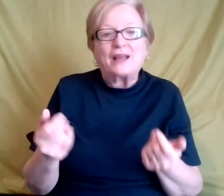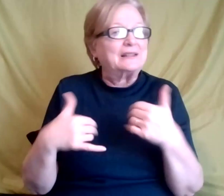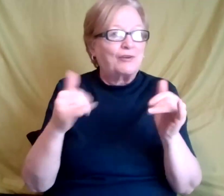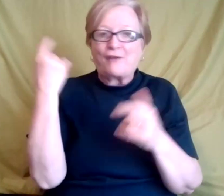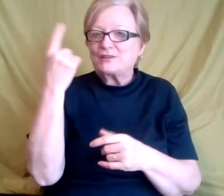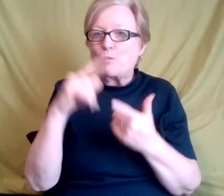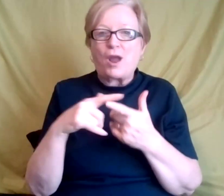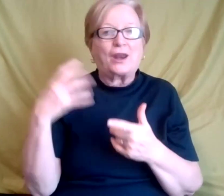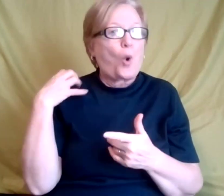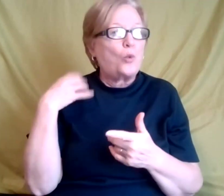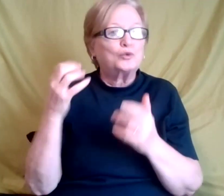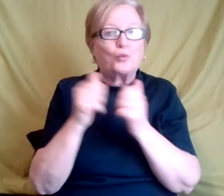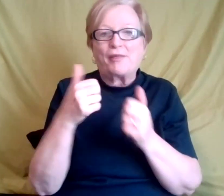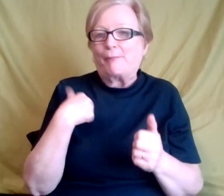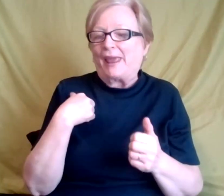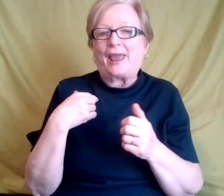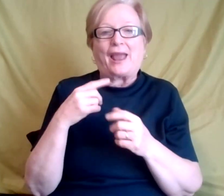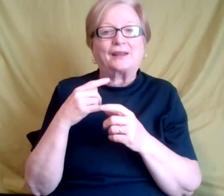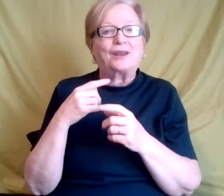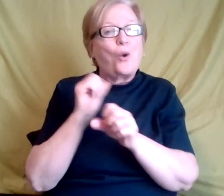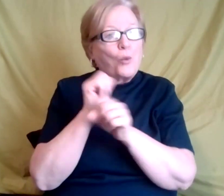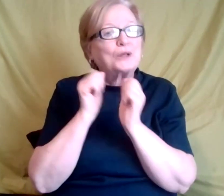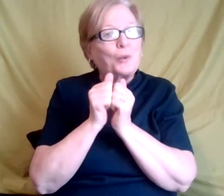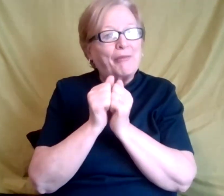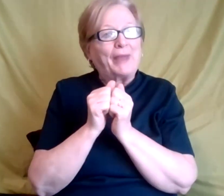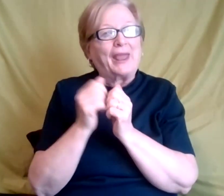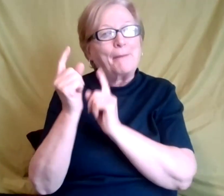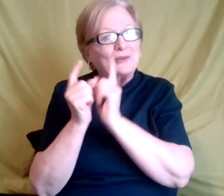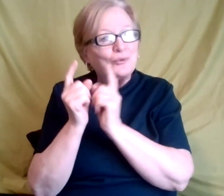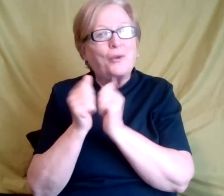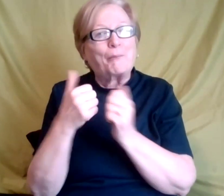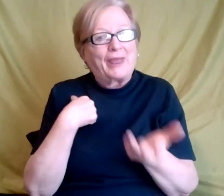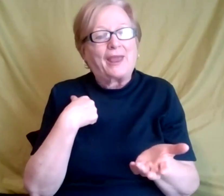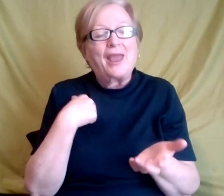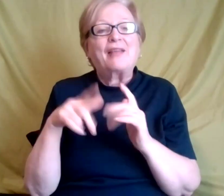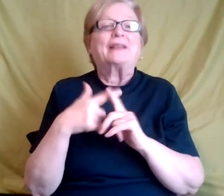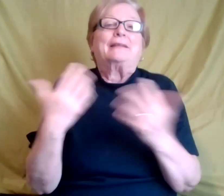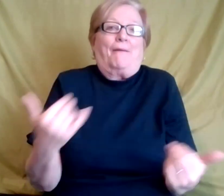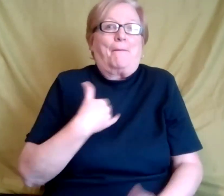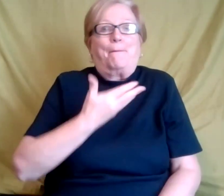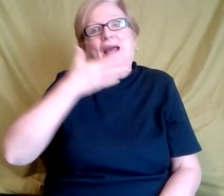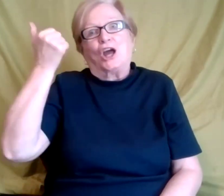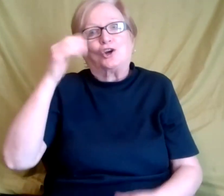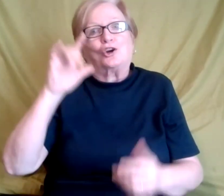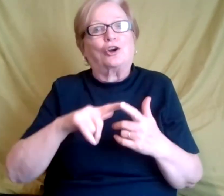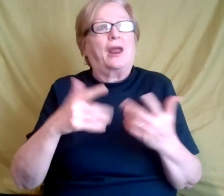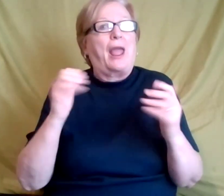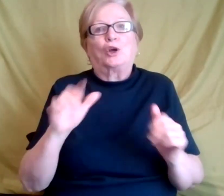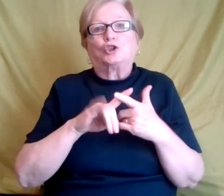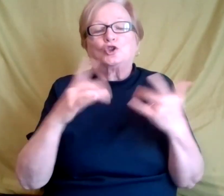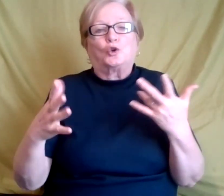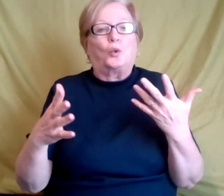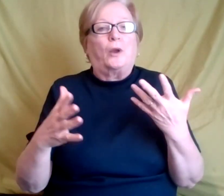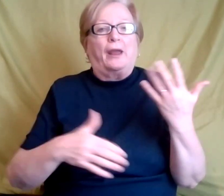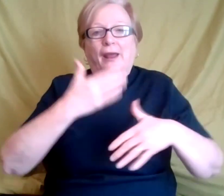and works with me. Um, so I'm better able now to navigate my way into